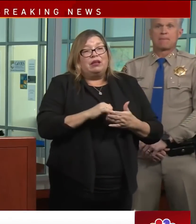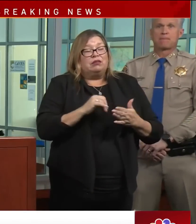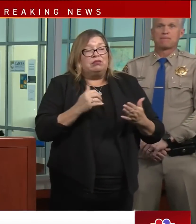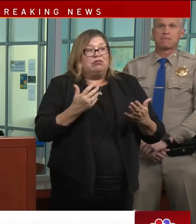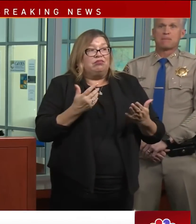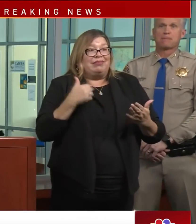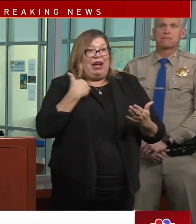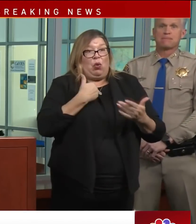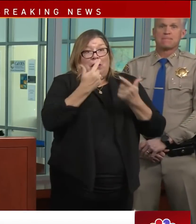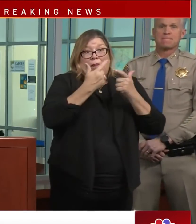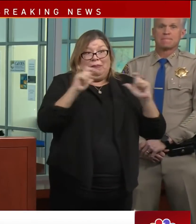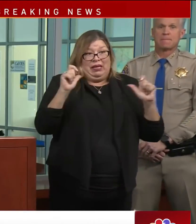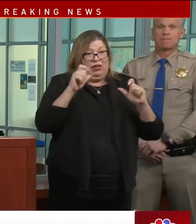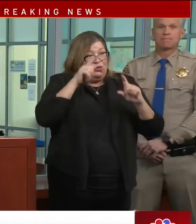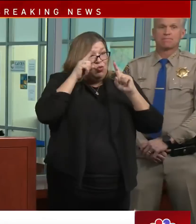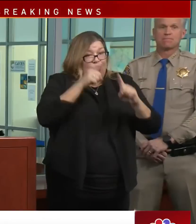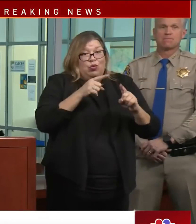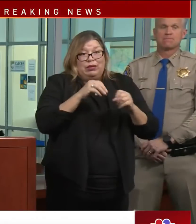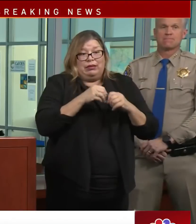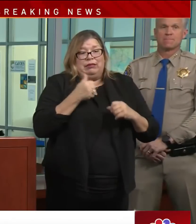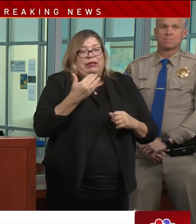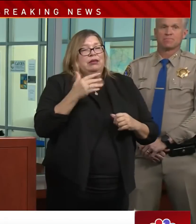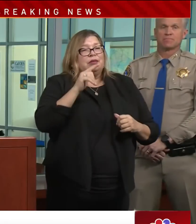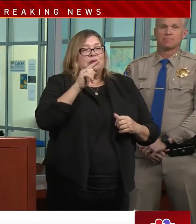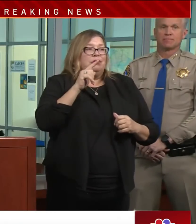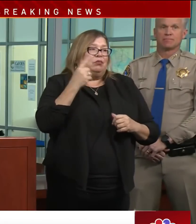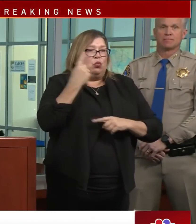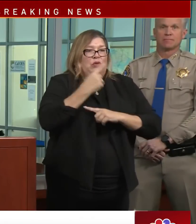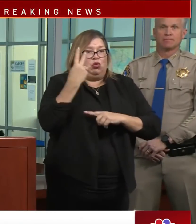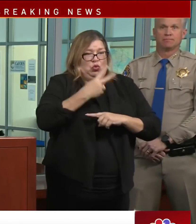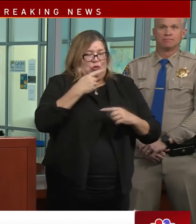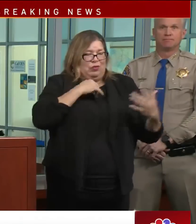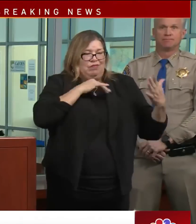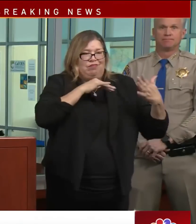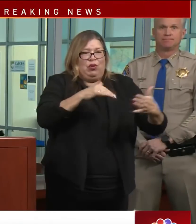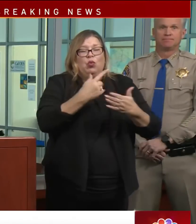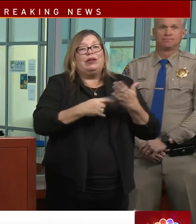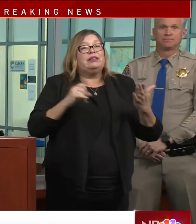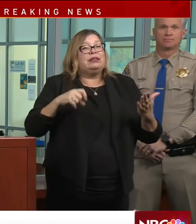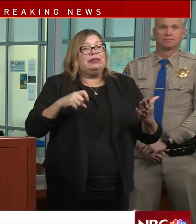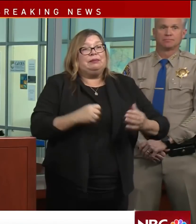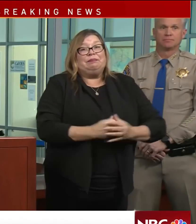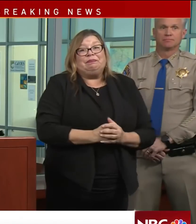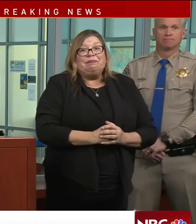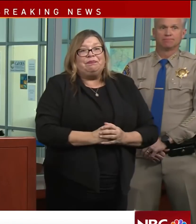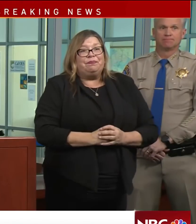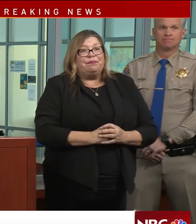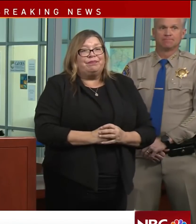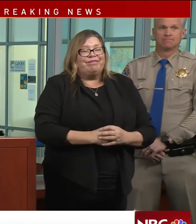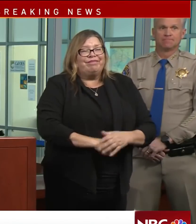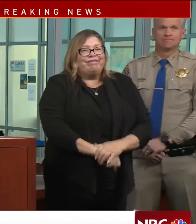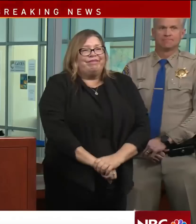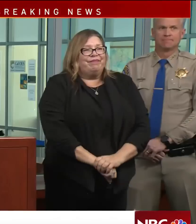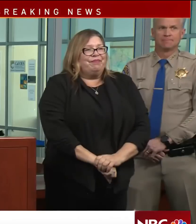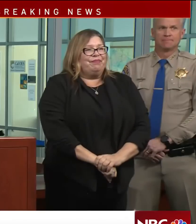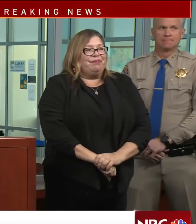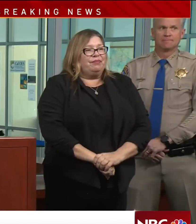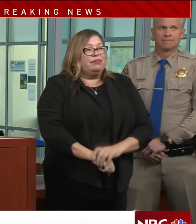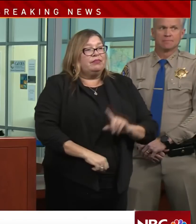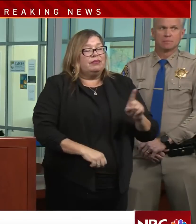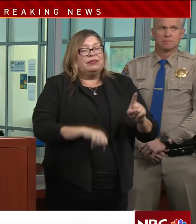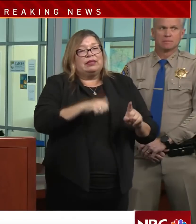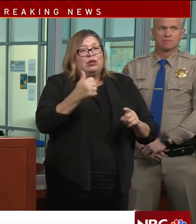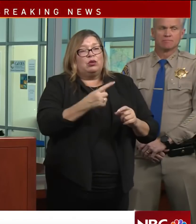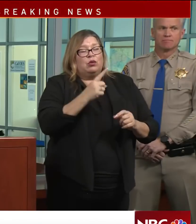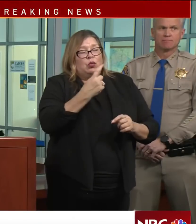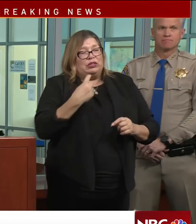one of the larger efforts in the next 24 to 48 hours. And you're listening right now to state emergency